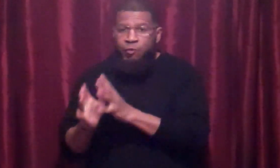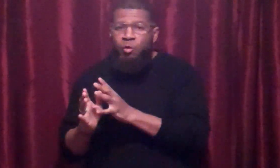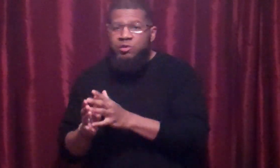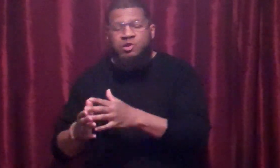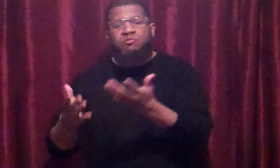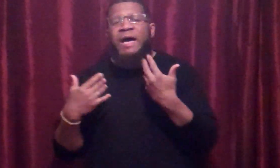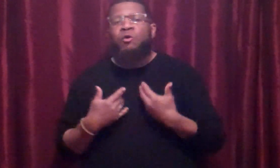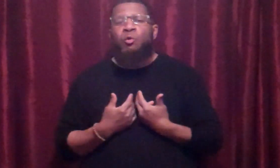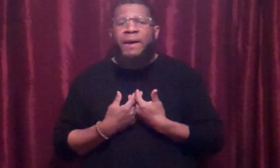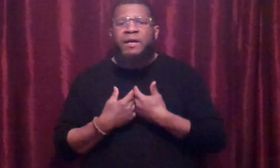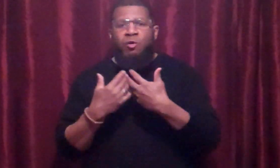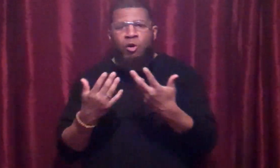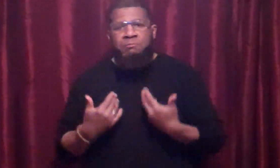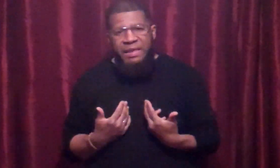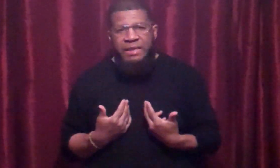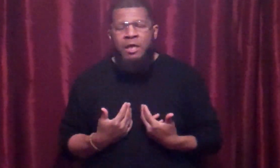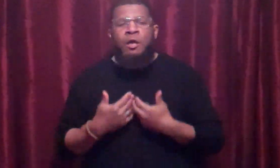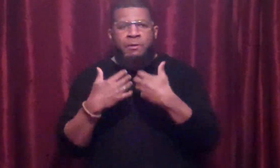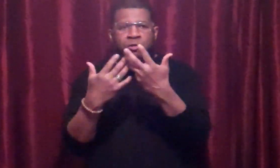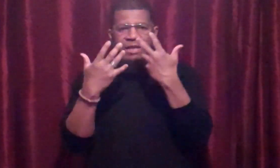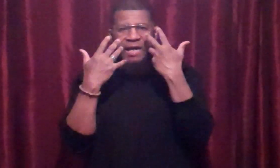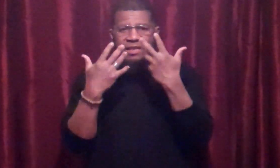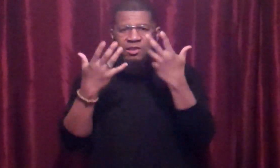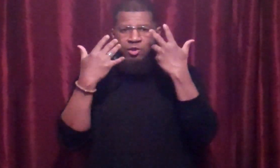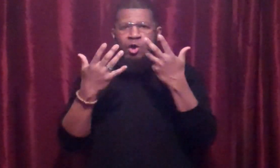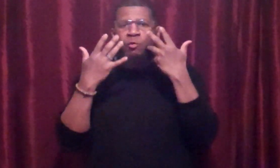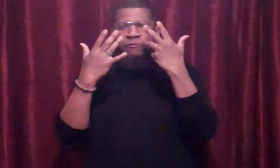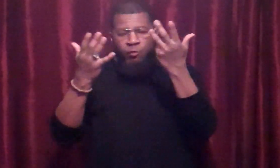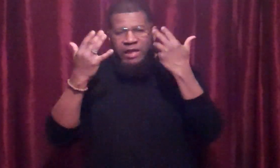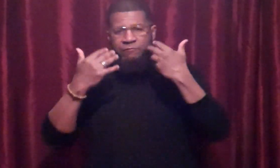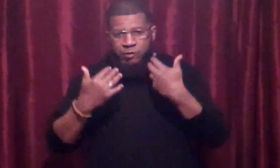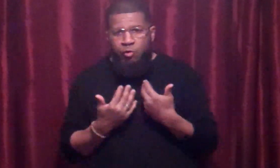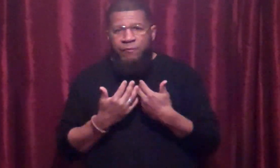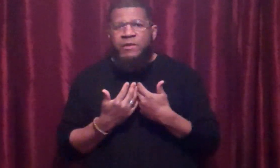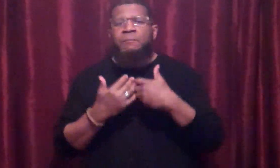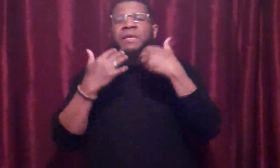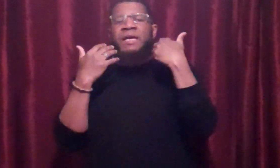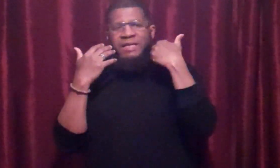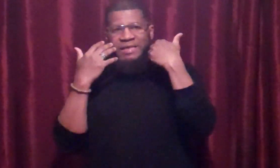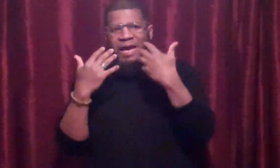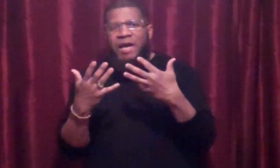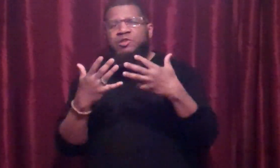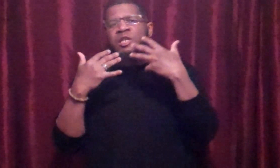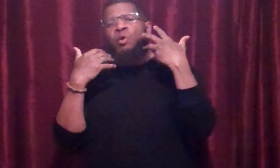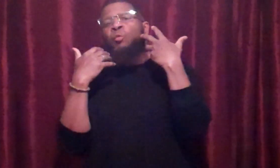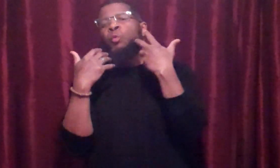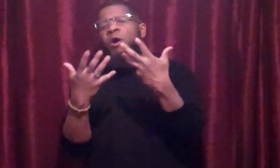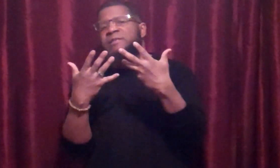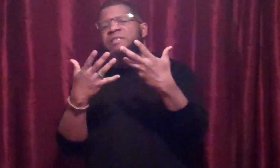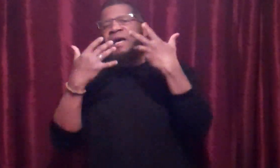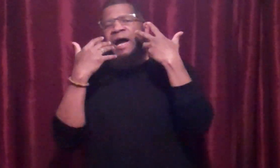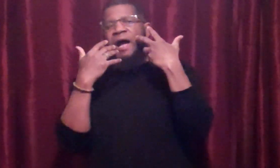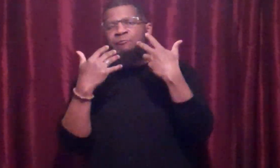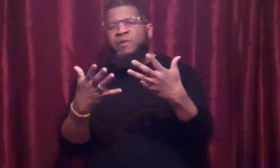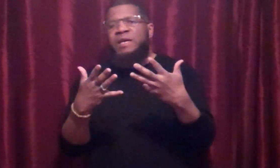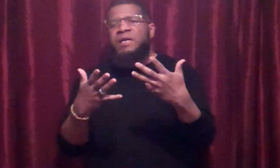orders to not hold back on me, because I need to know if what I've taught them is actually what I think